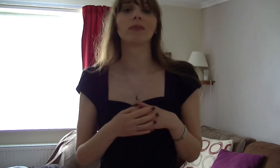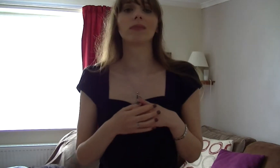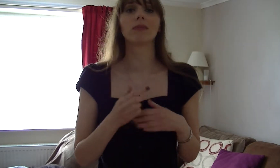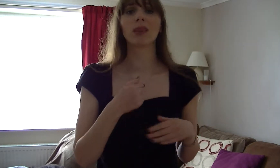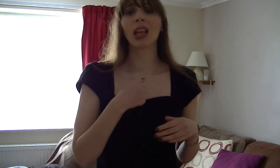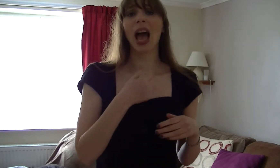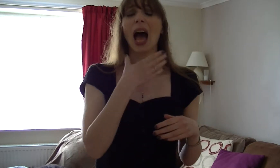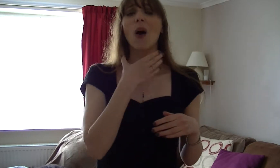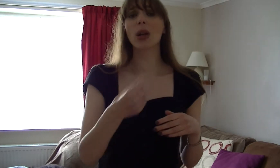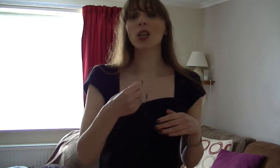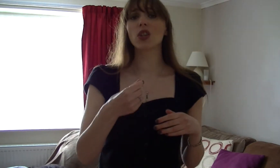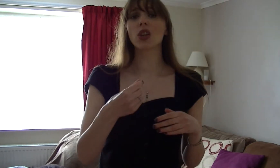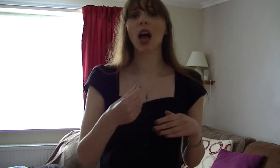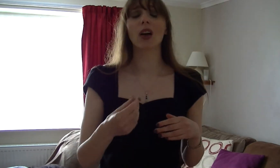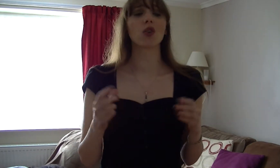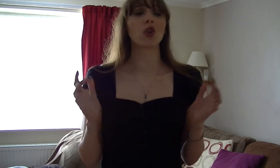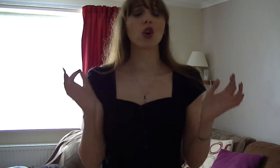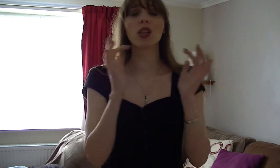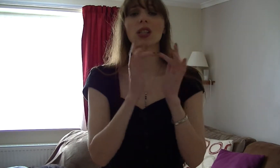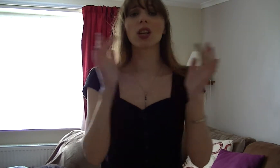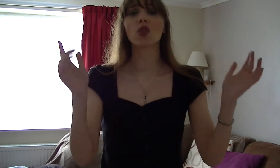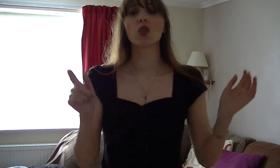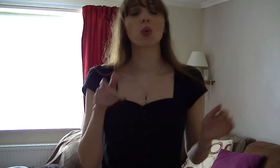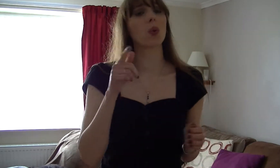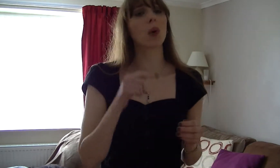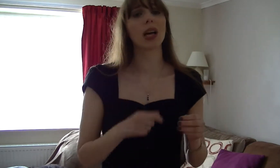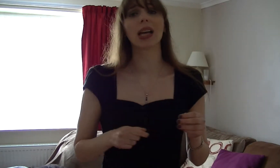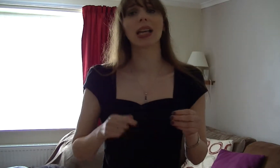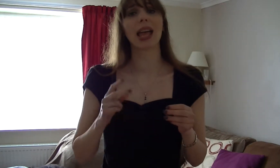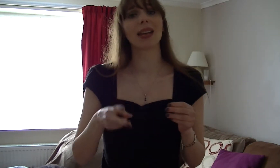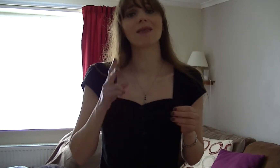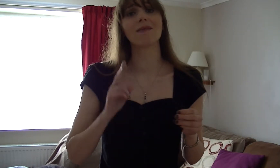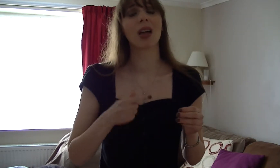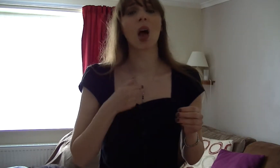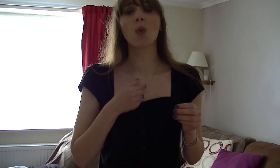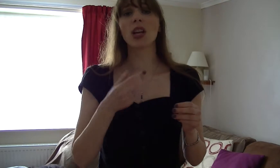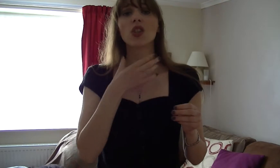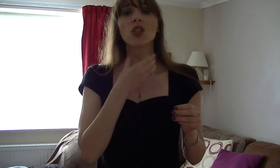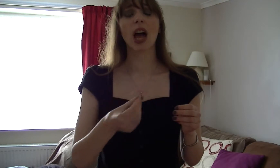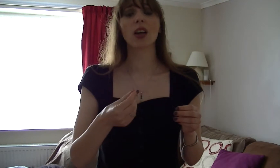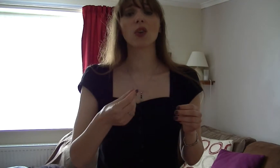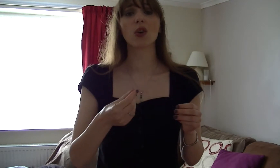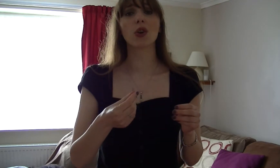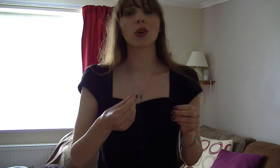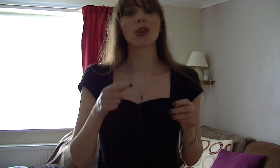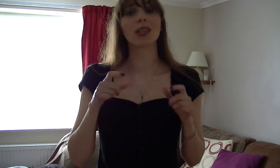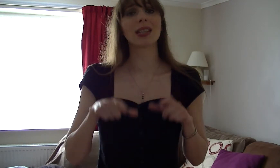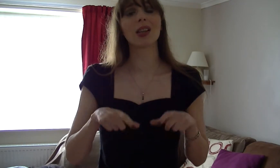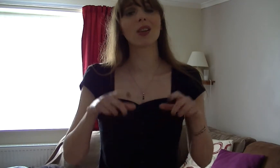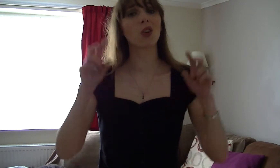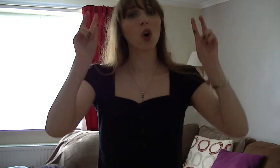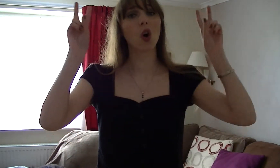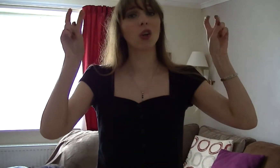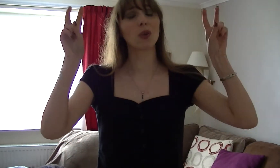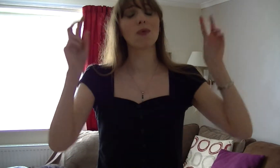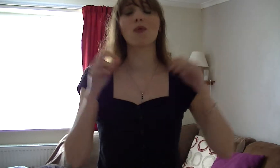I wish I could touch you again I wish I could still call you friend